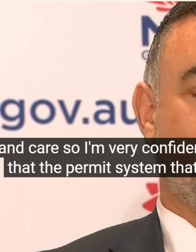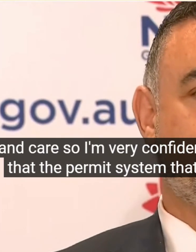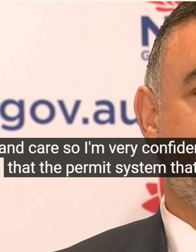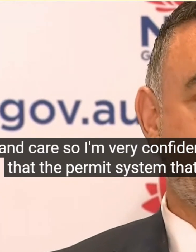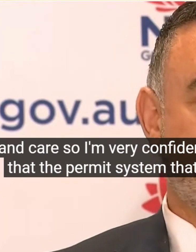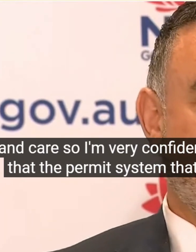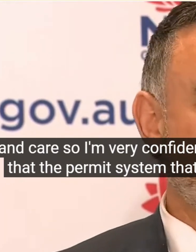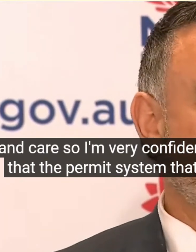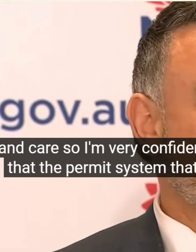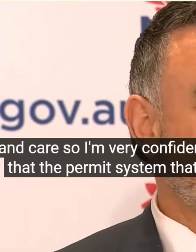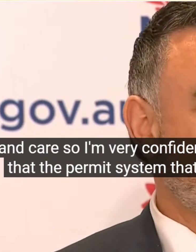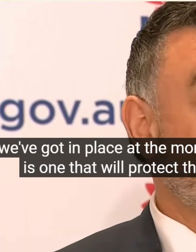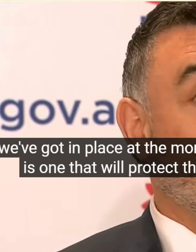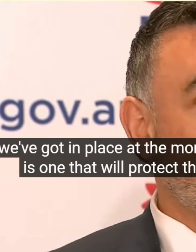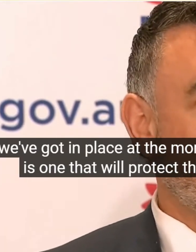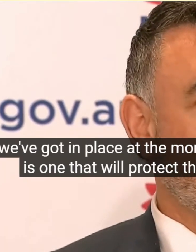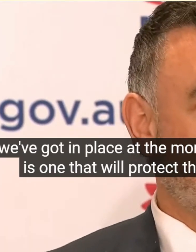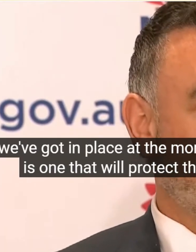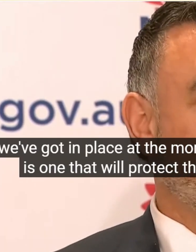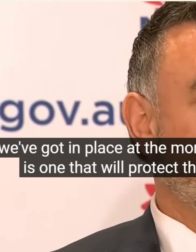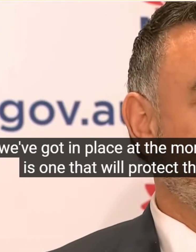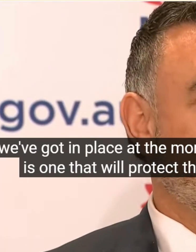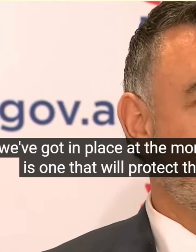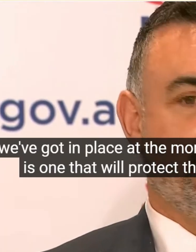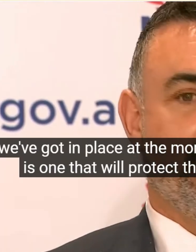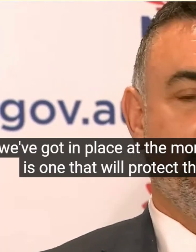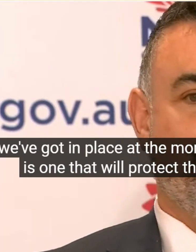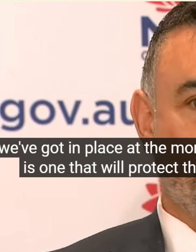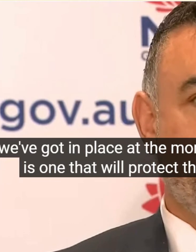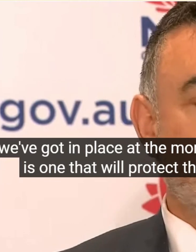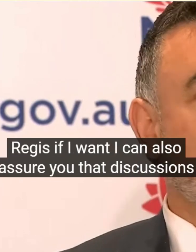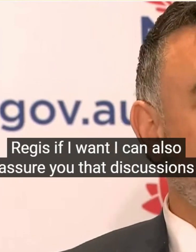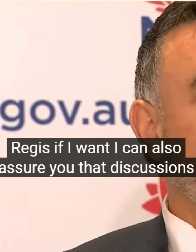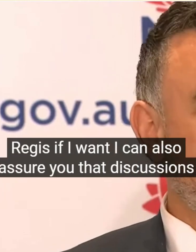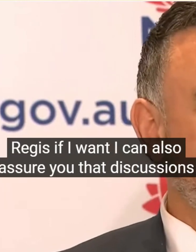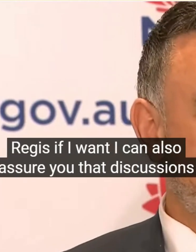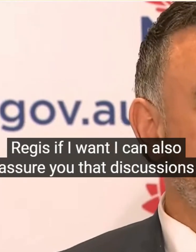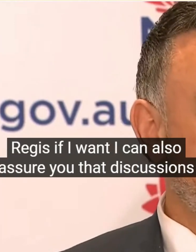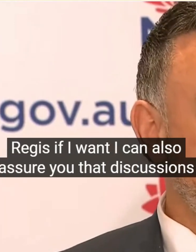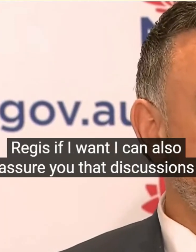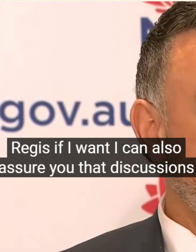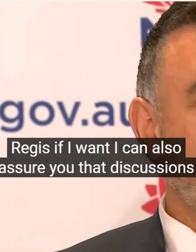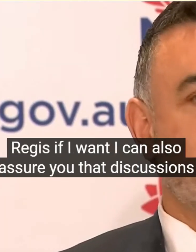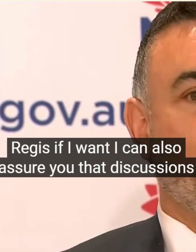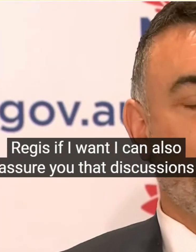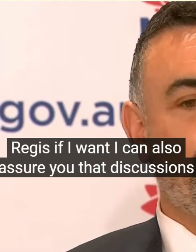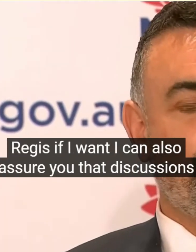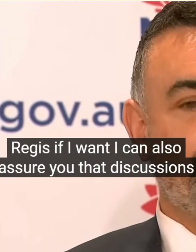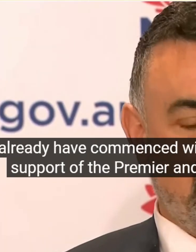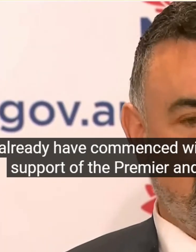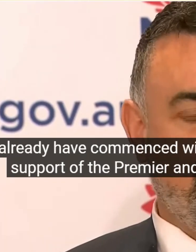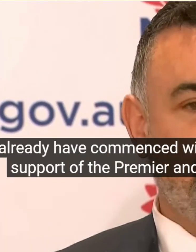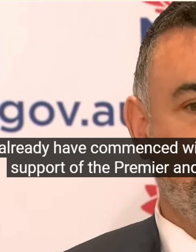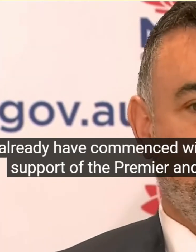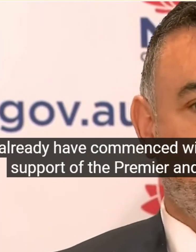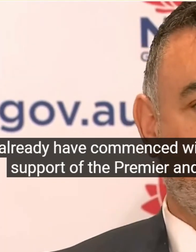We've New South Wales In Expanding The Permit System To All Citizens Leaving Sydney But We'll See How We Go In The First Tranche Of This To See What